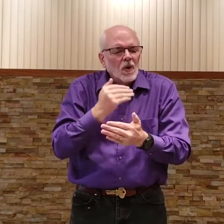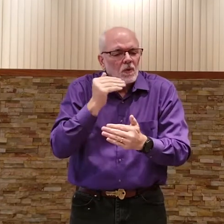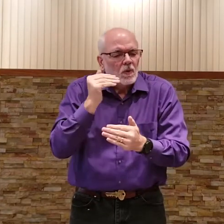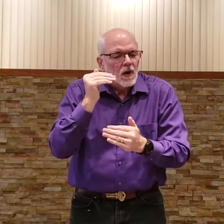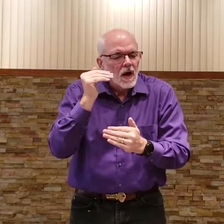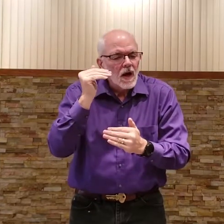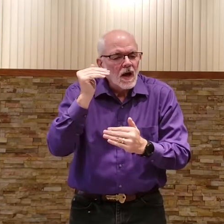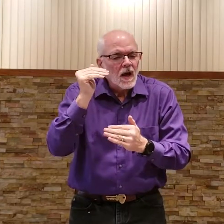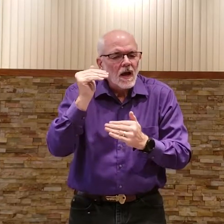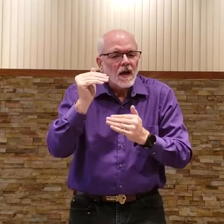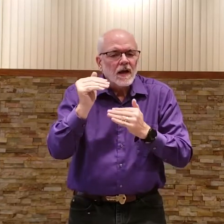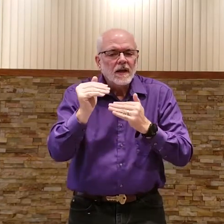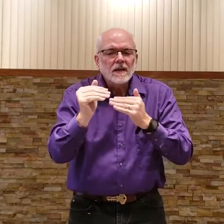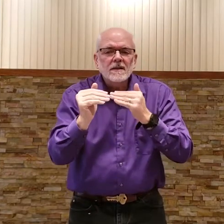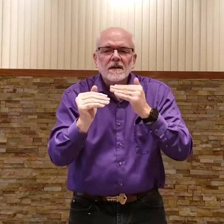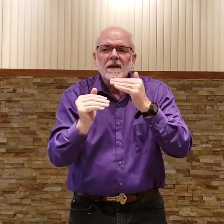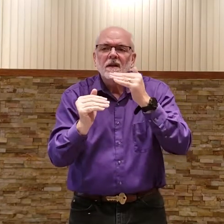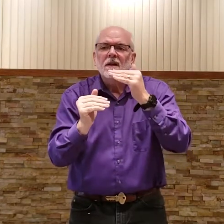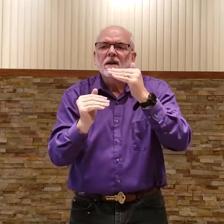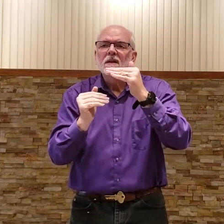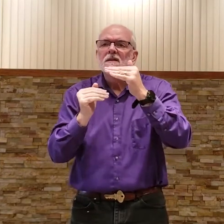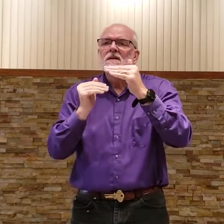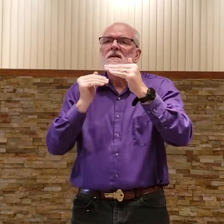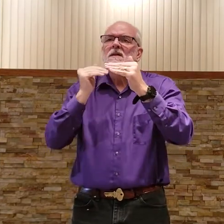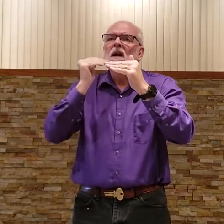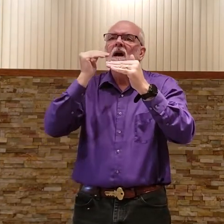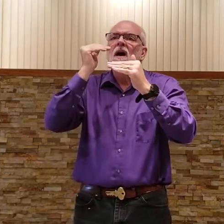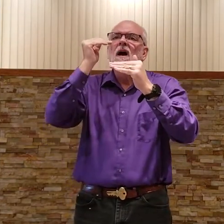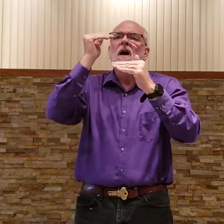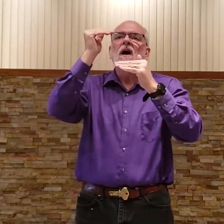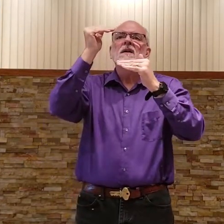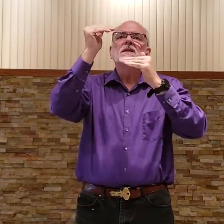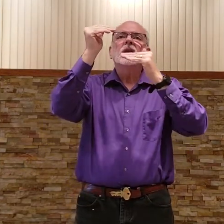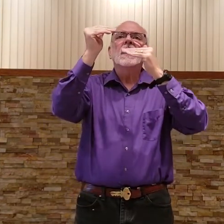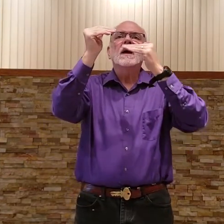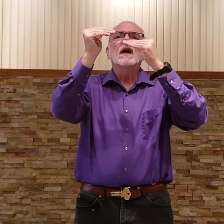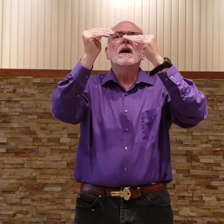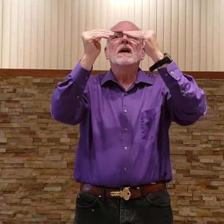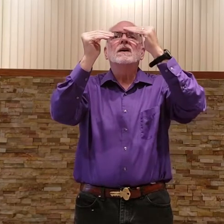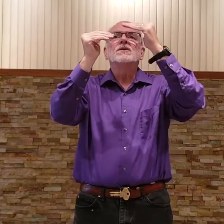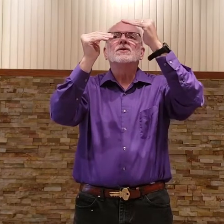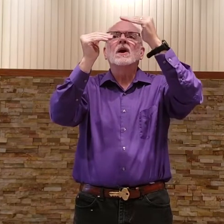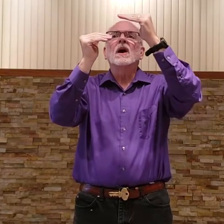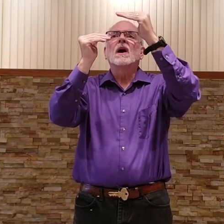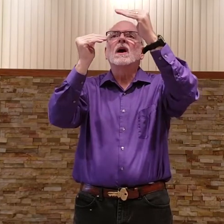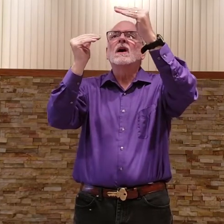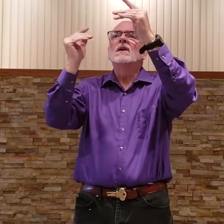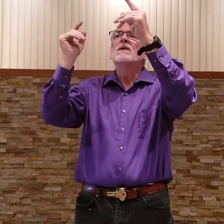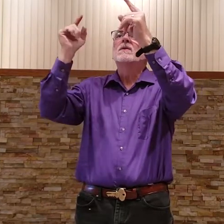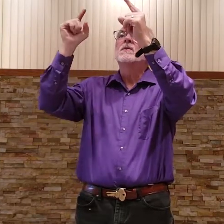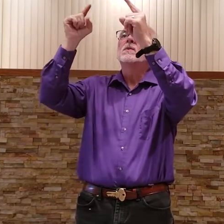Rise in succession to